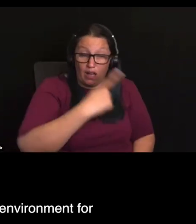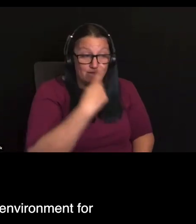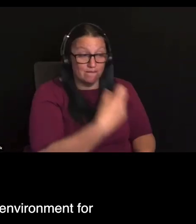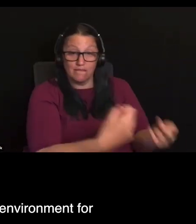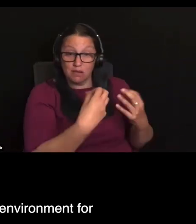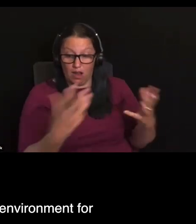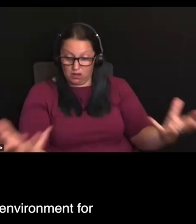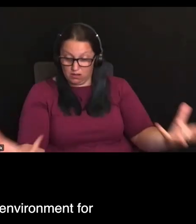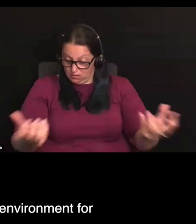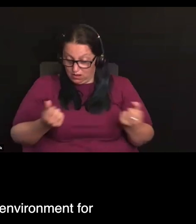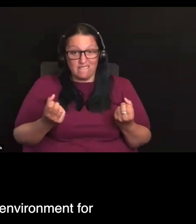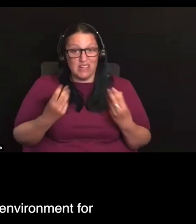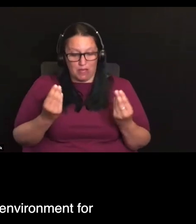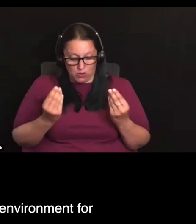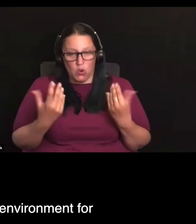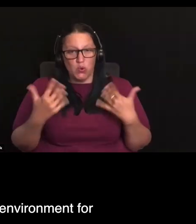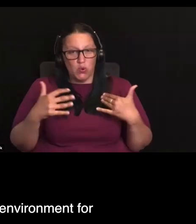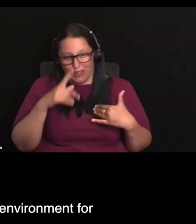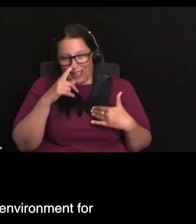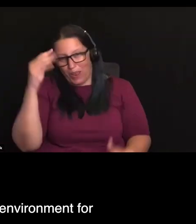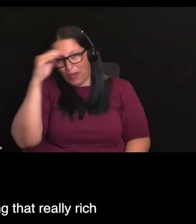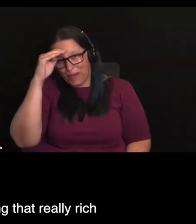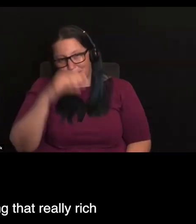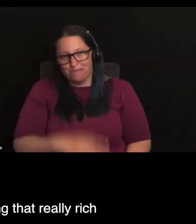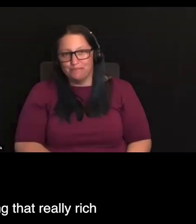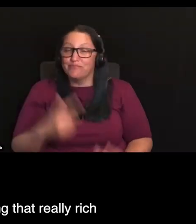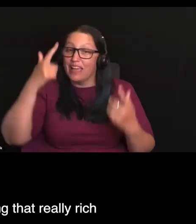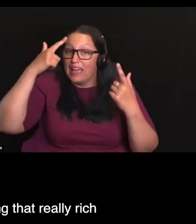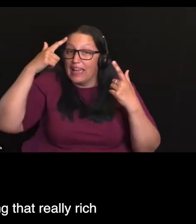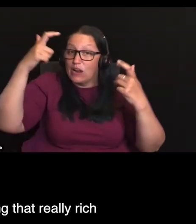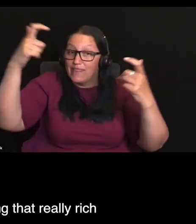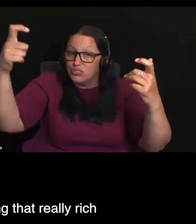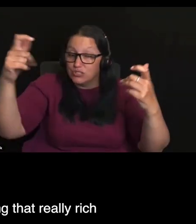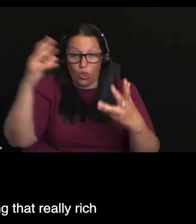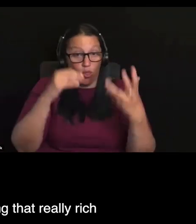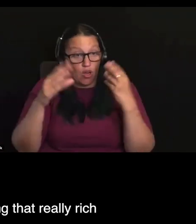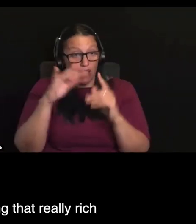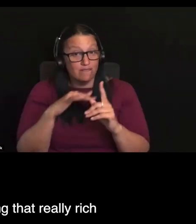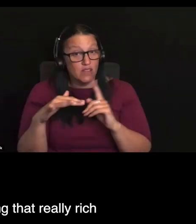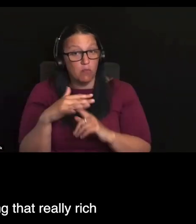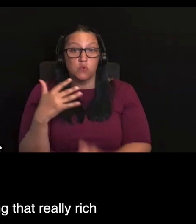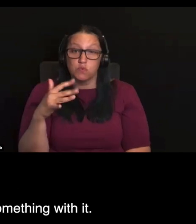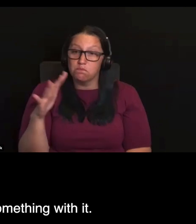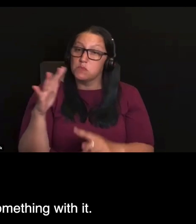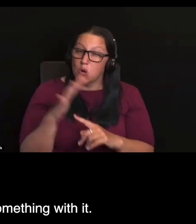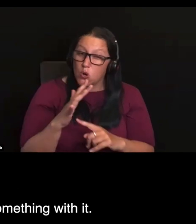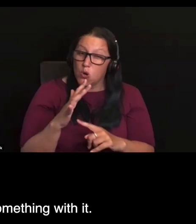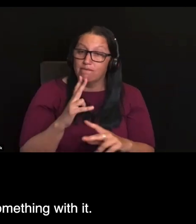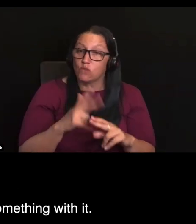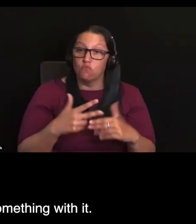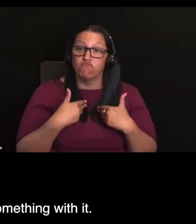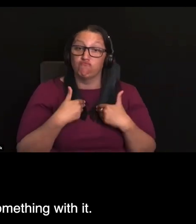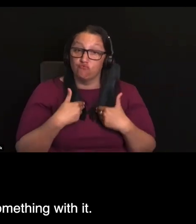innovation and the learning environment for an organisation comes from taking that really rich source